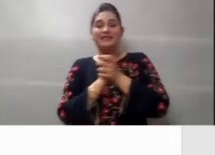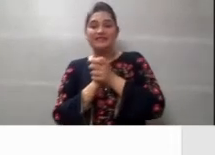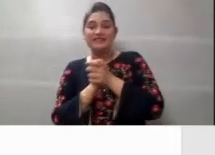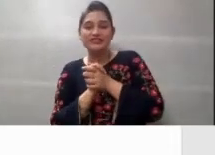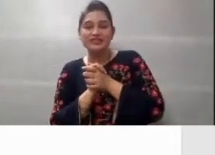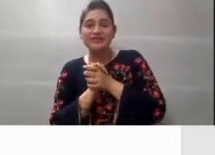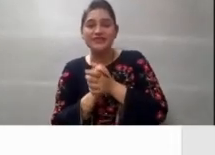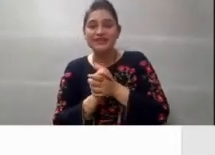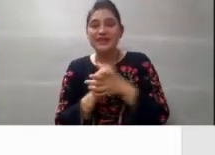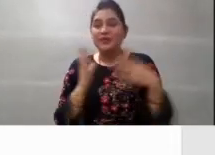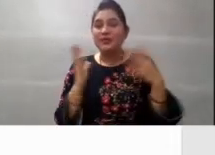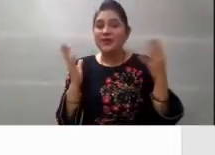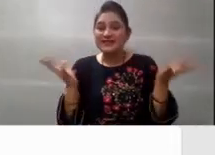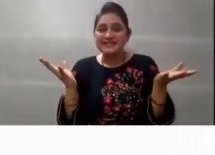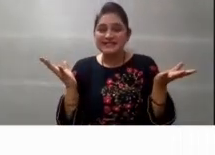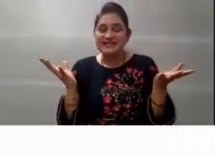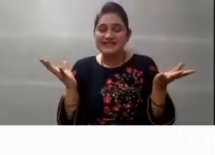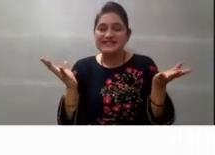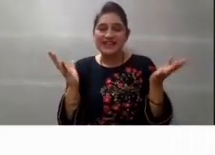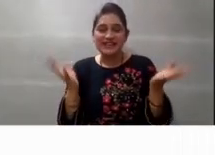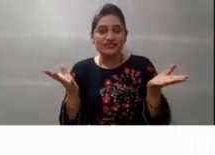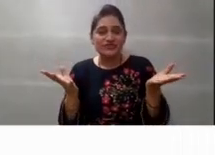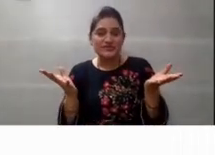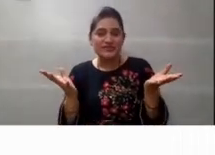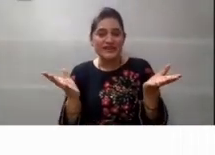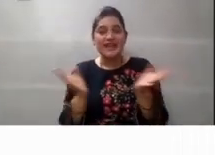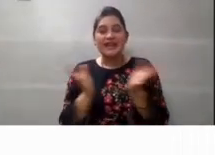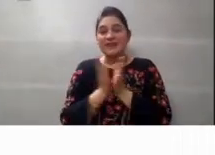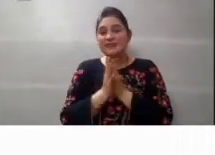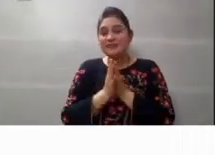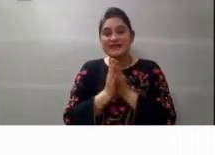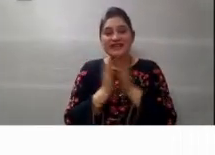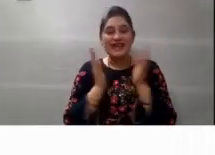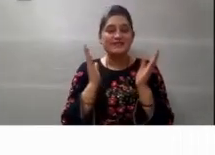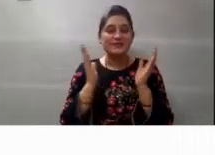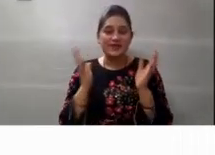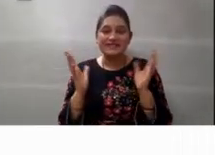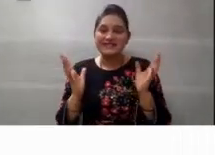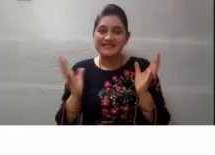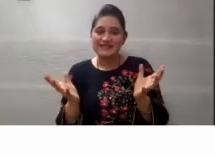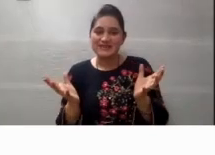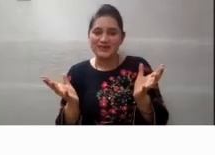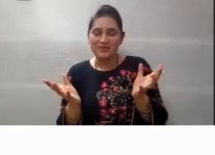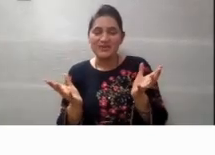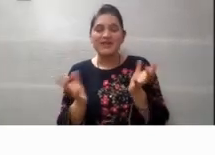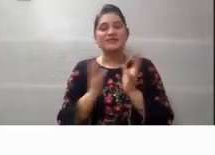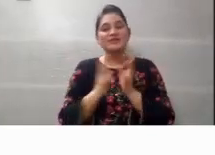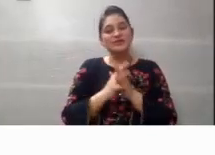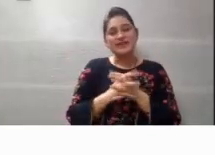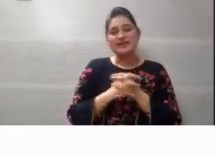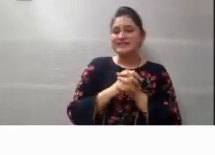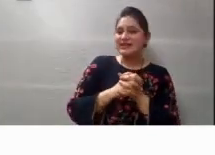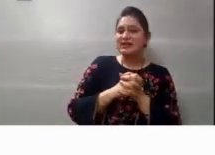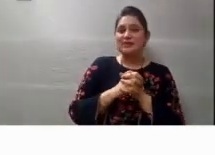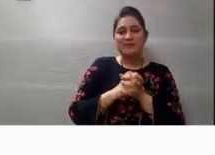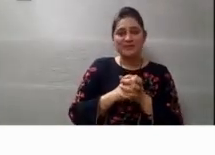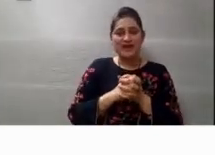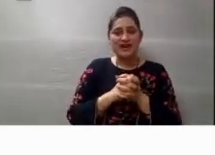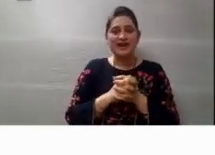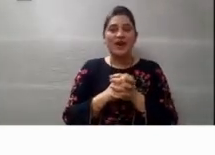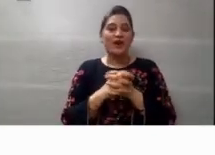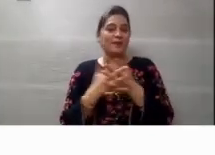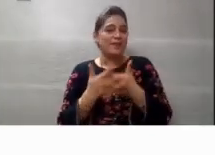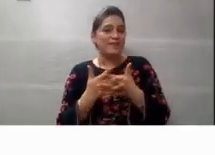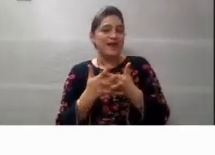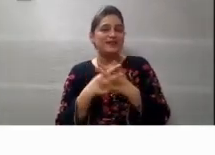now, addition with vessels. Yes, children. Everybody has vessels at home. So, you can tell your